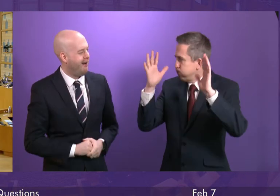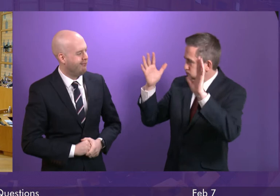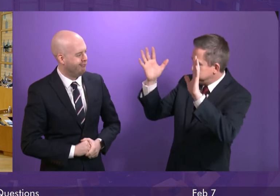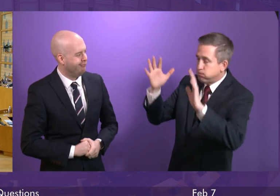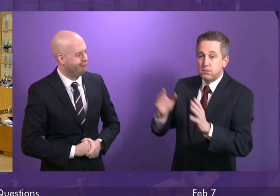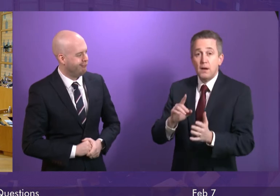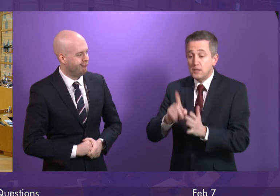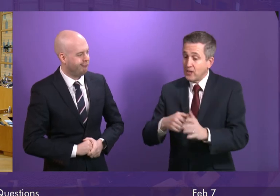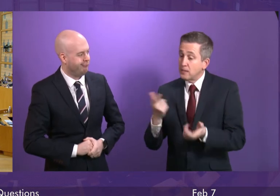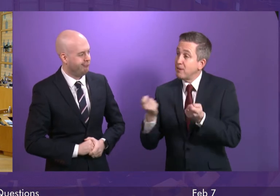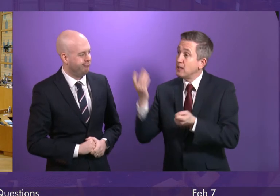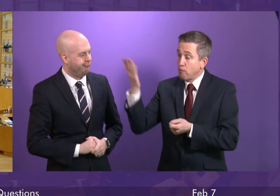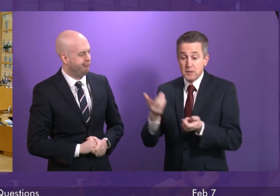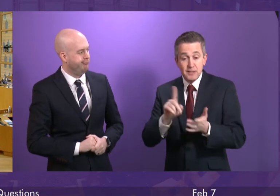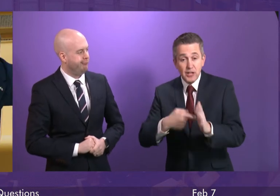Jackson Carlow.